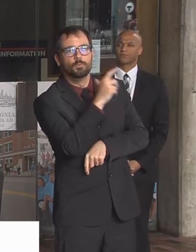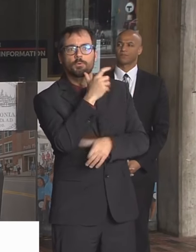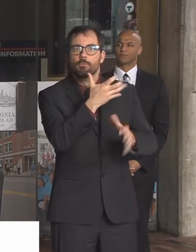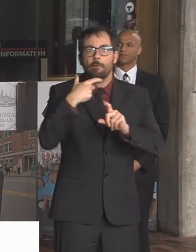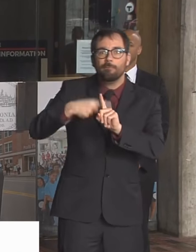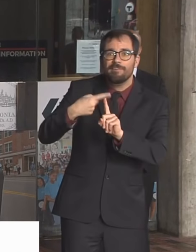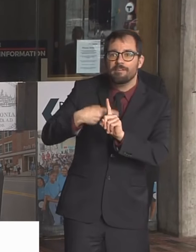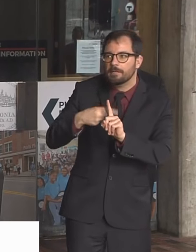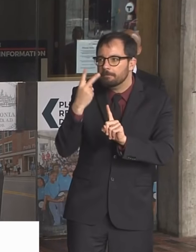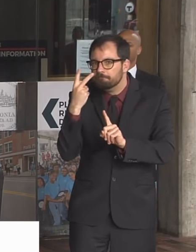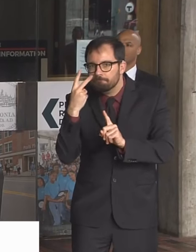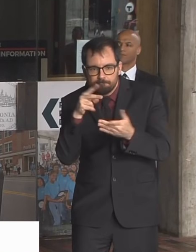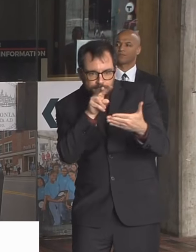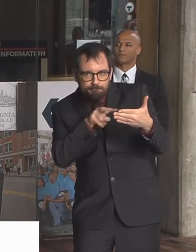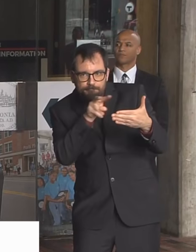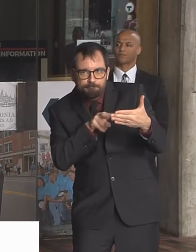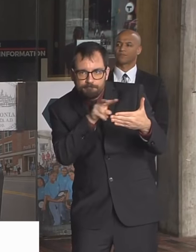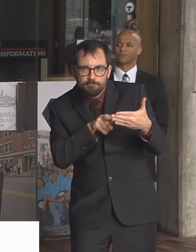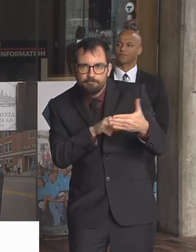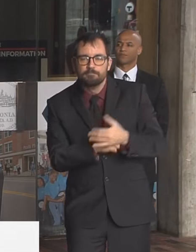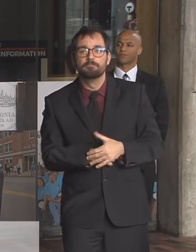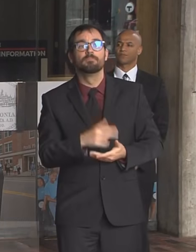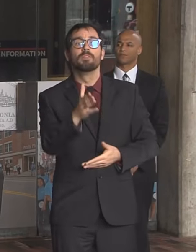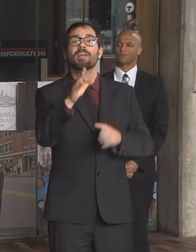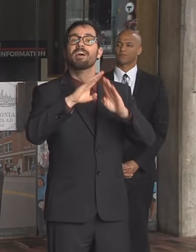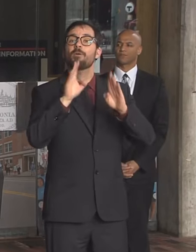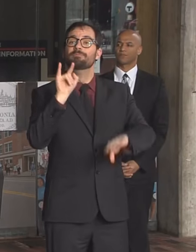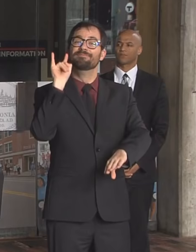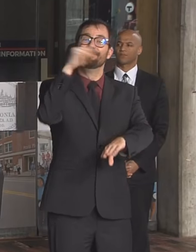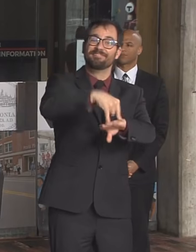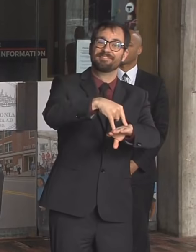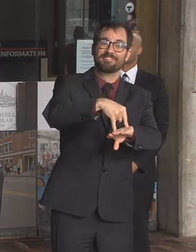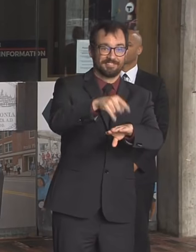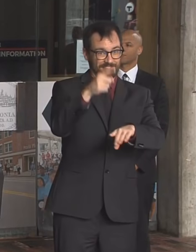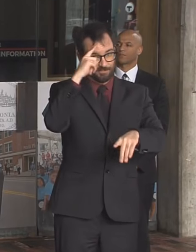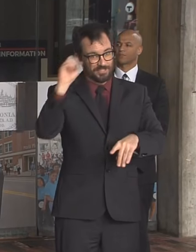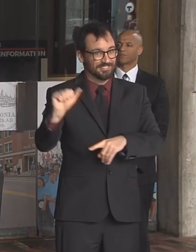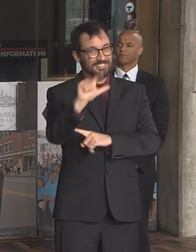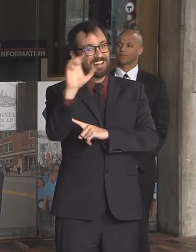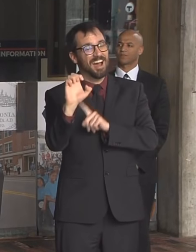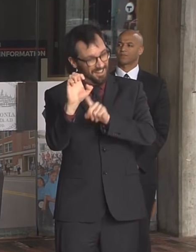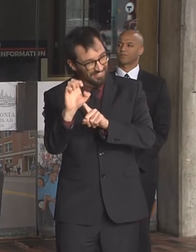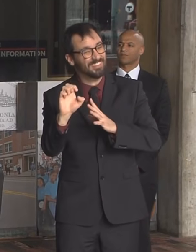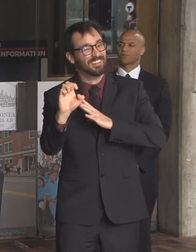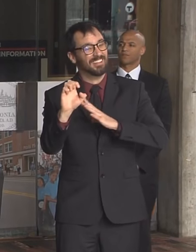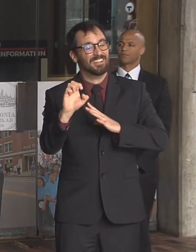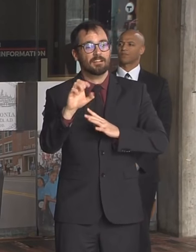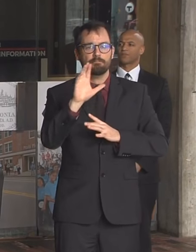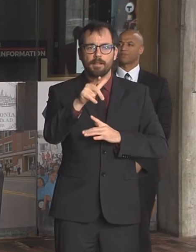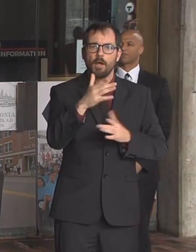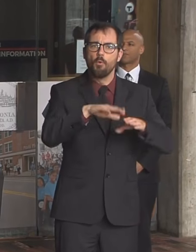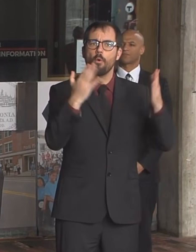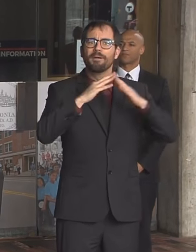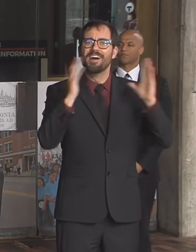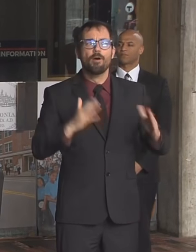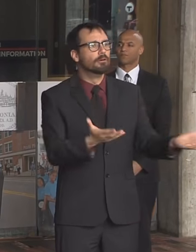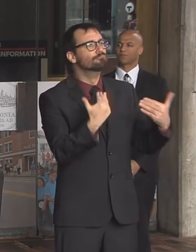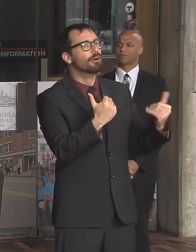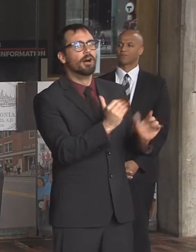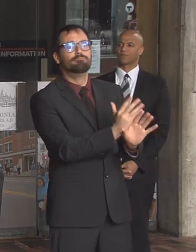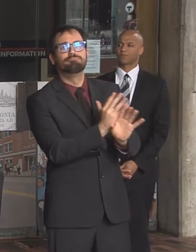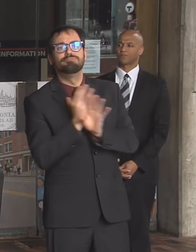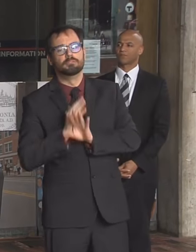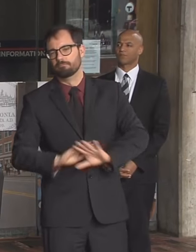for all the actions that you might want to do. Clean and disinfect spaces whenever you use them. The quicker and the more